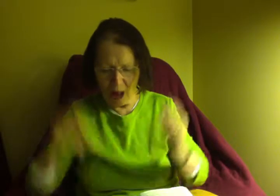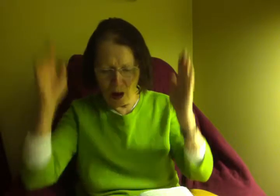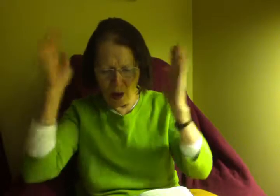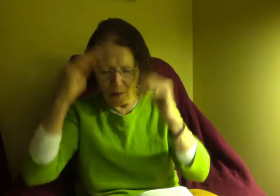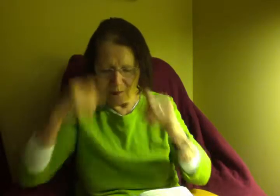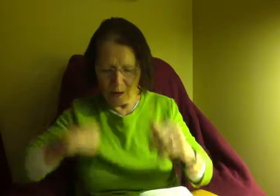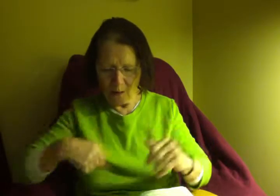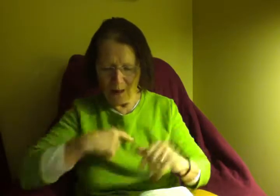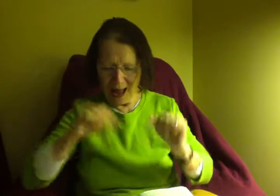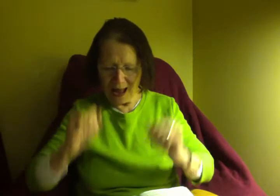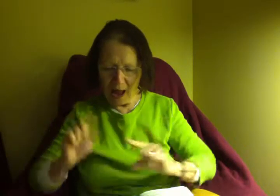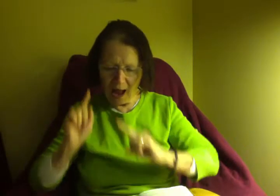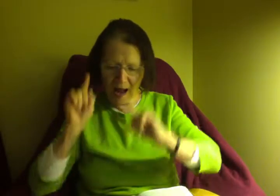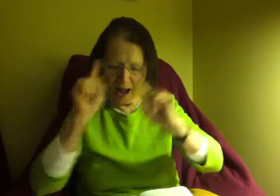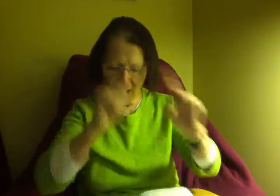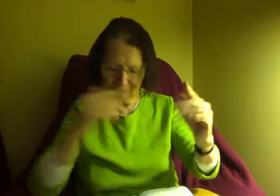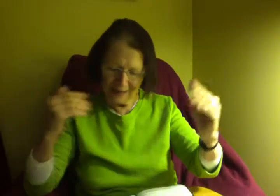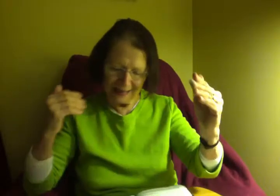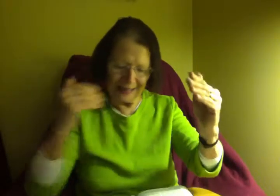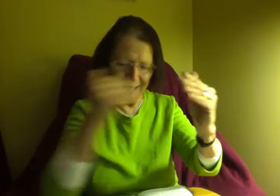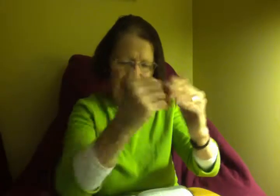lot of fun.